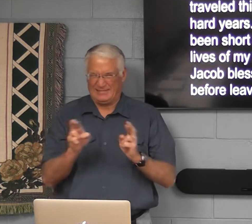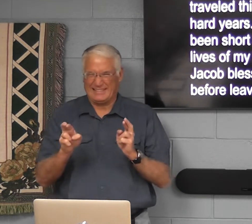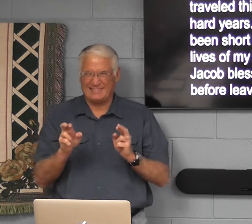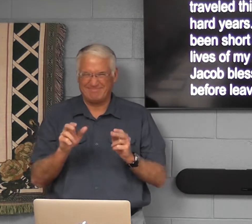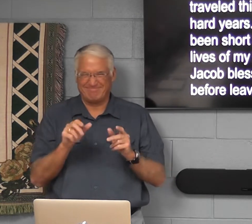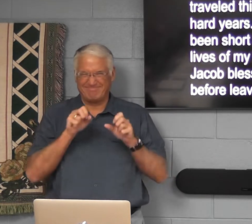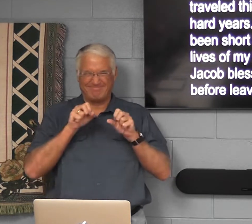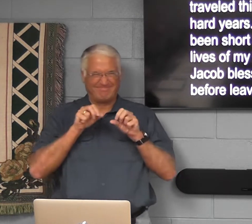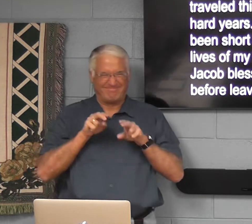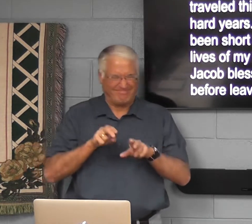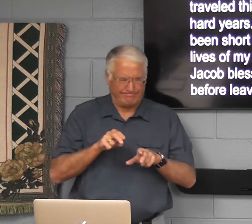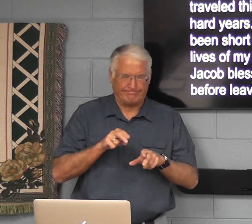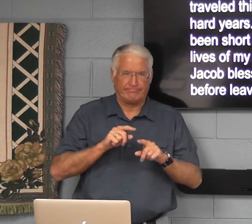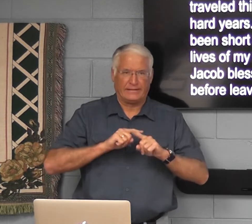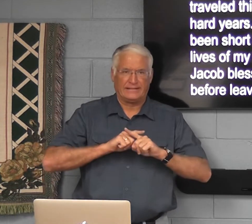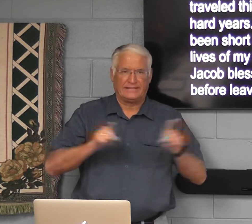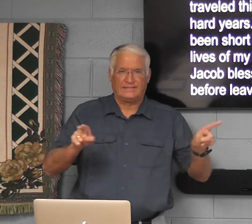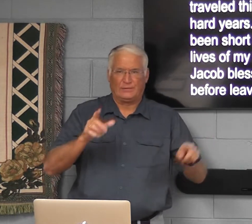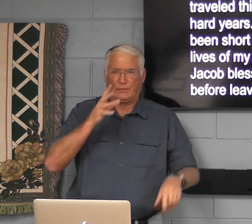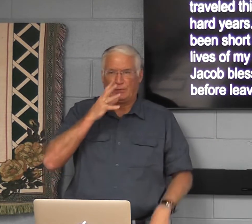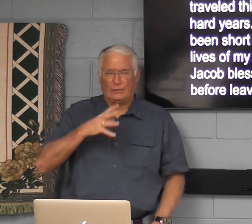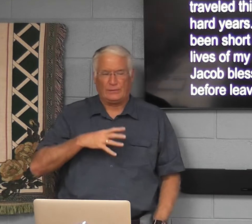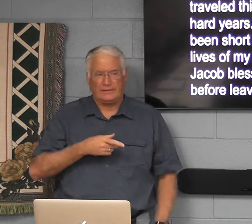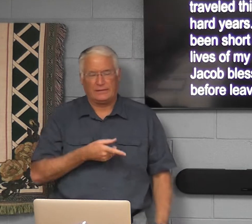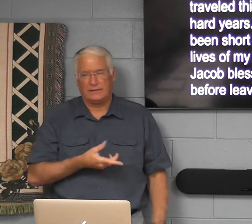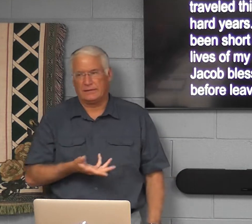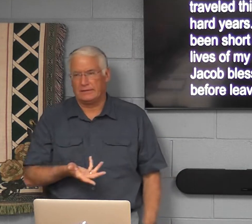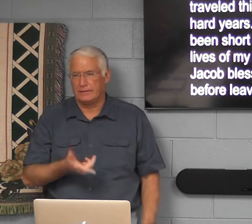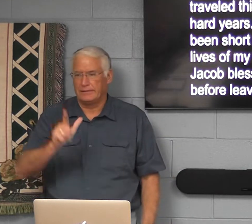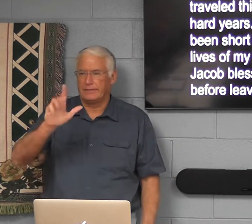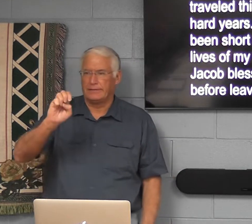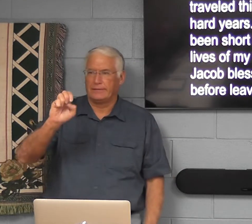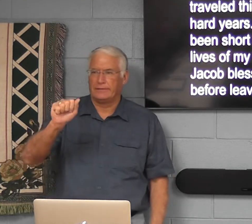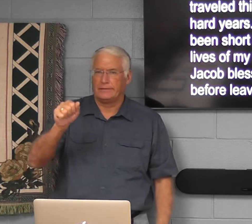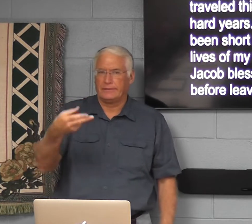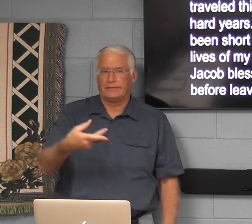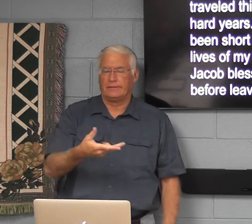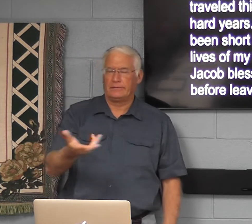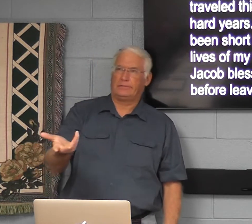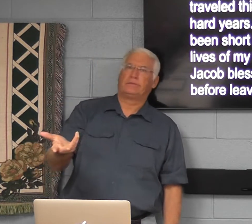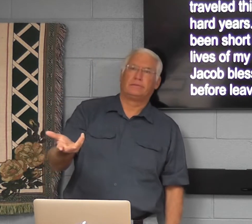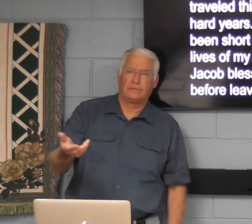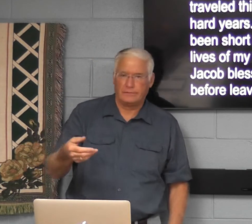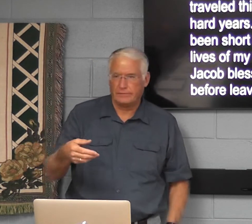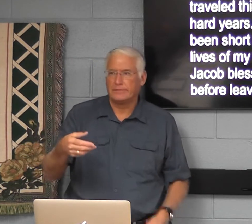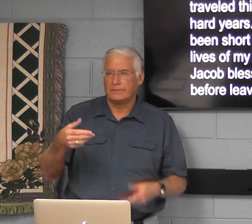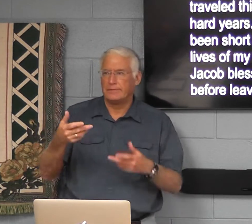He thought he was going to marry Rachel, slept with the woman he thought to be Rachel, but it was Leah.